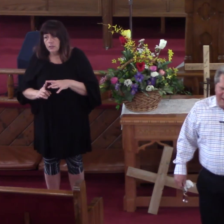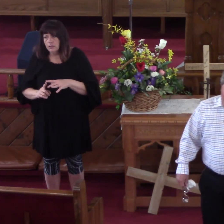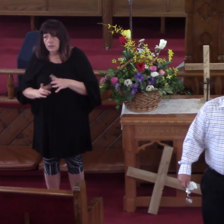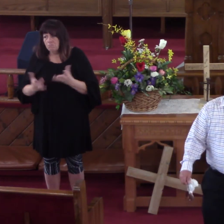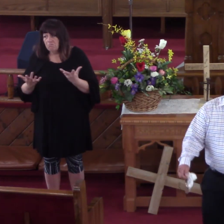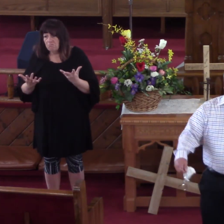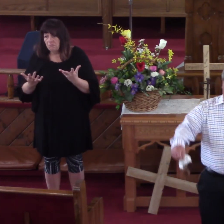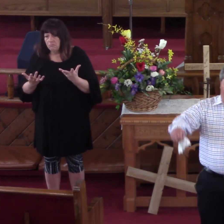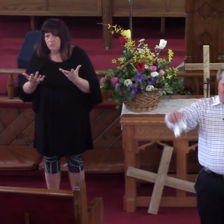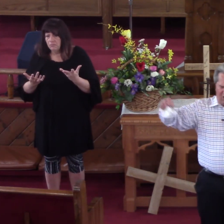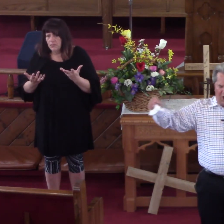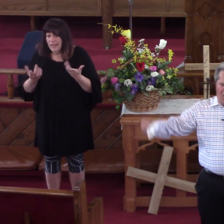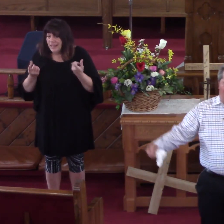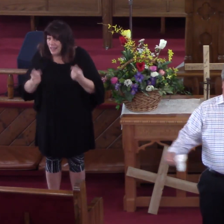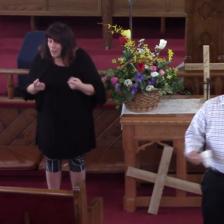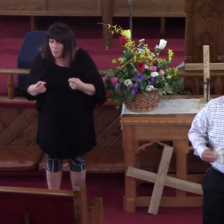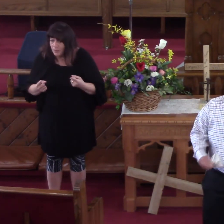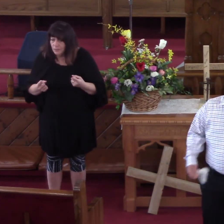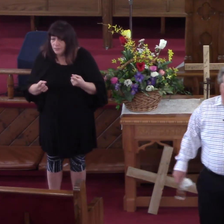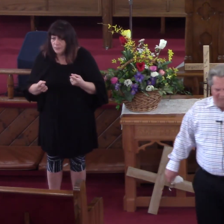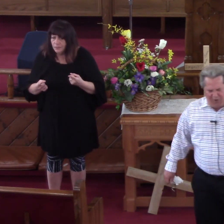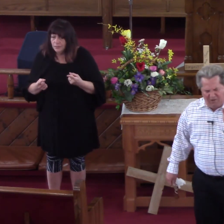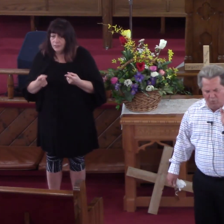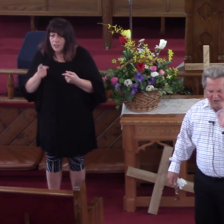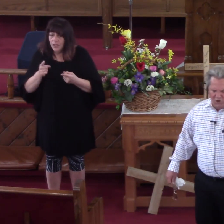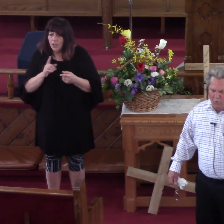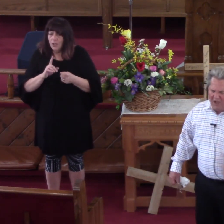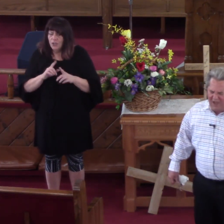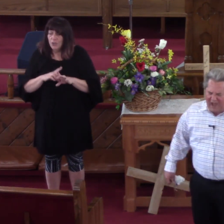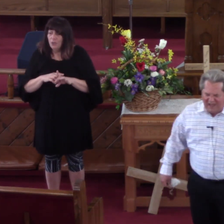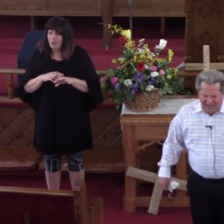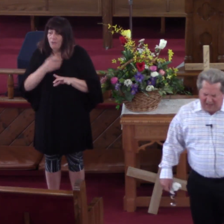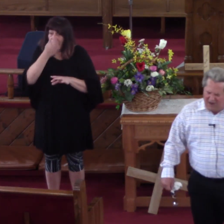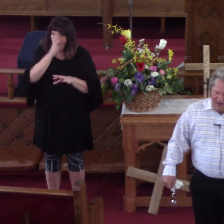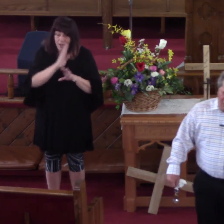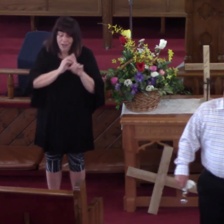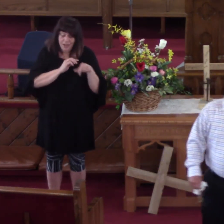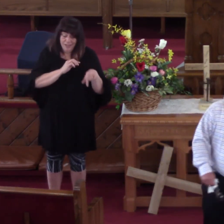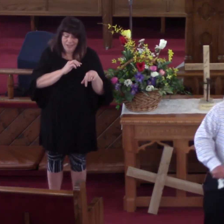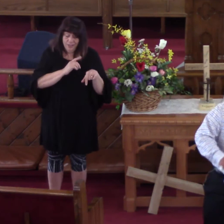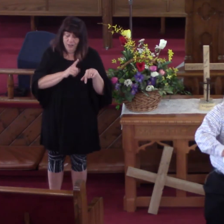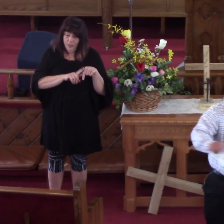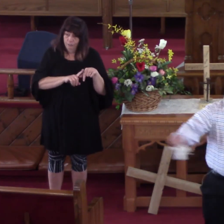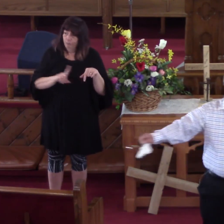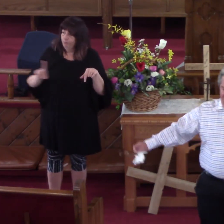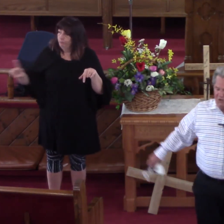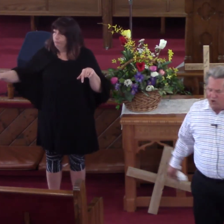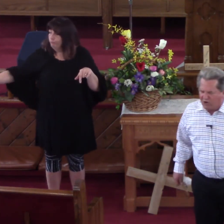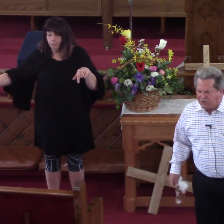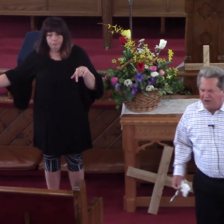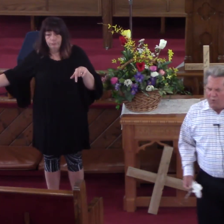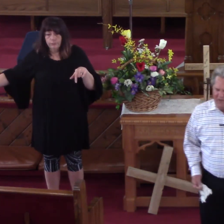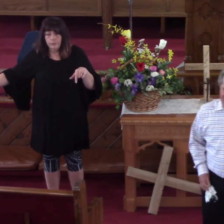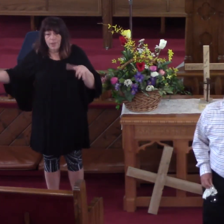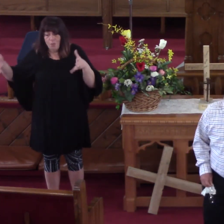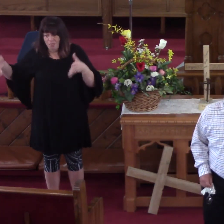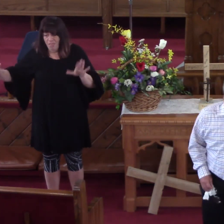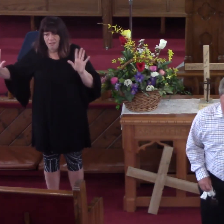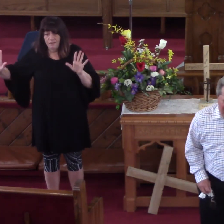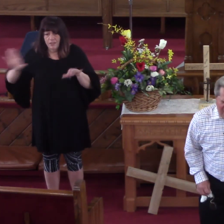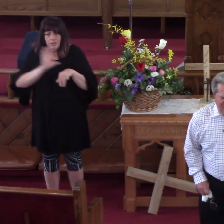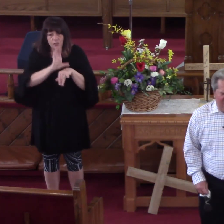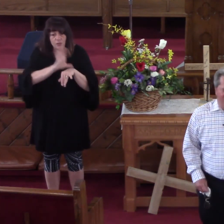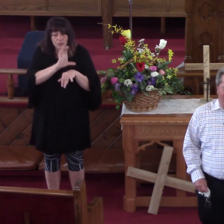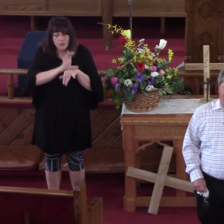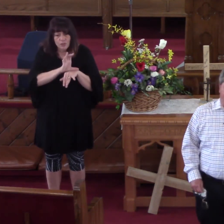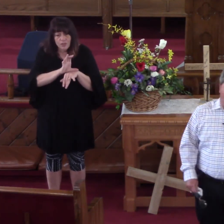That My My You You All Up And My Friend Went Your Way In Another Direction Away From The Church And Away From The